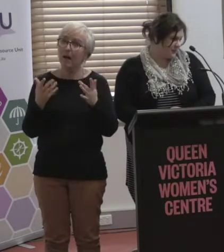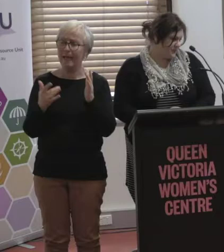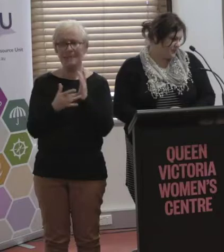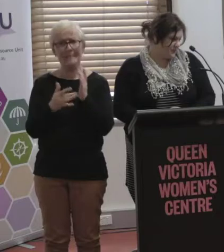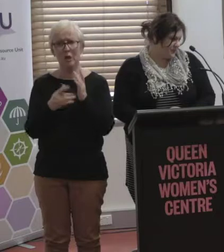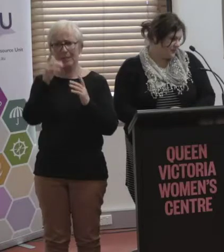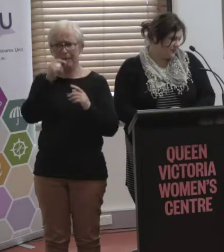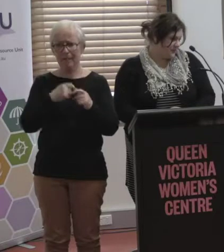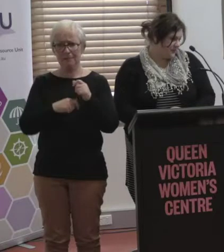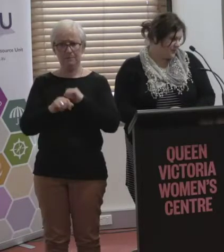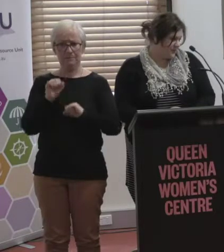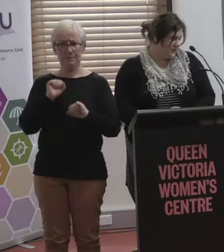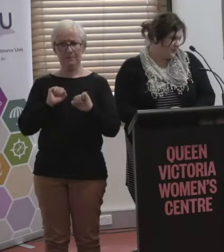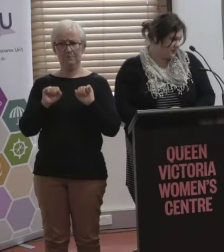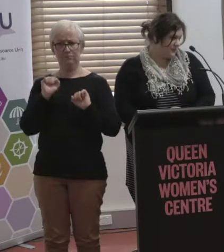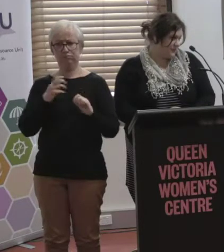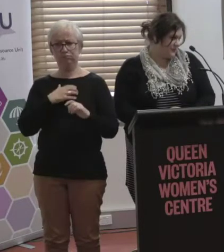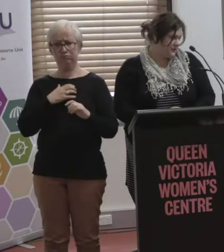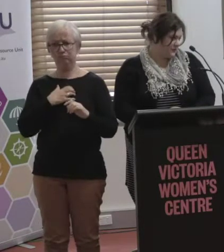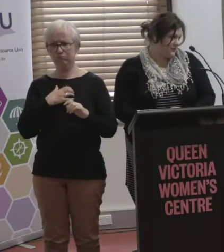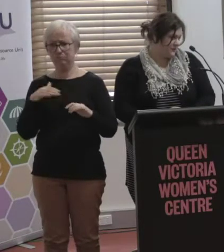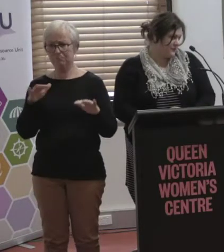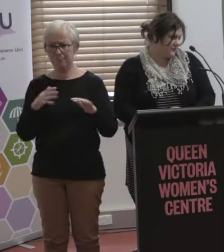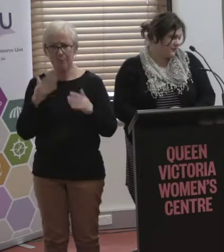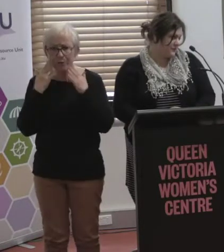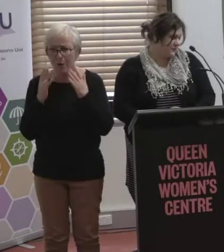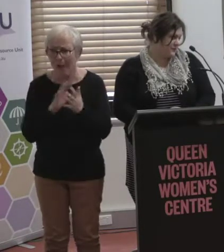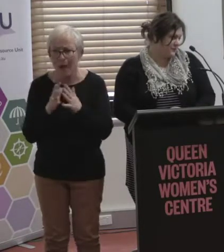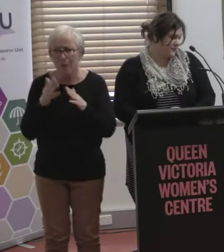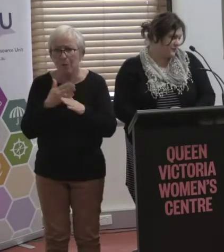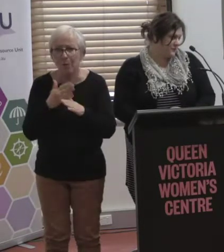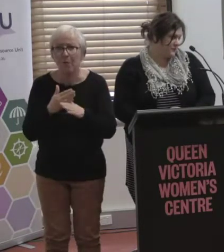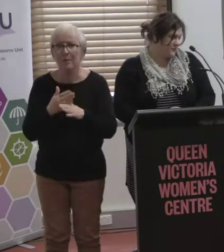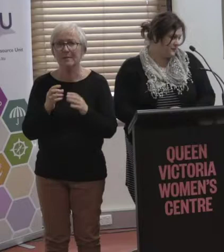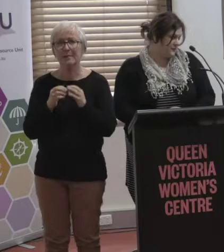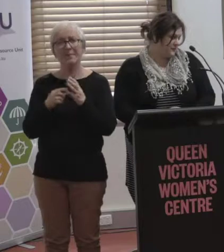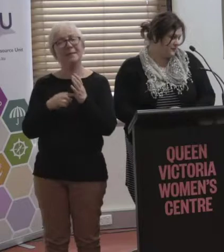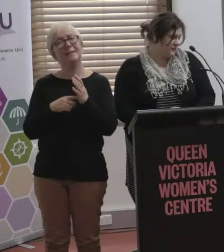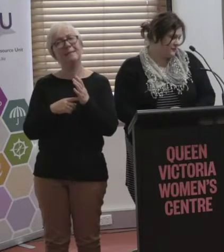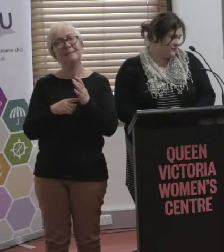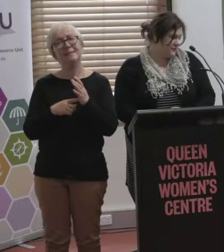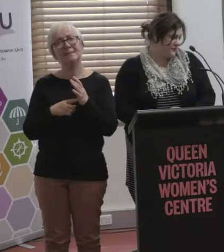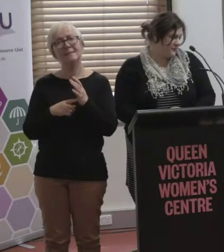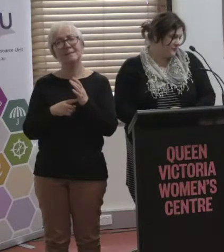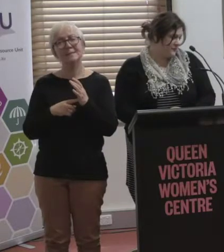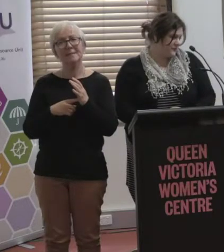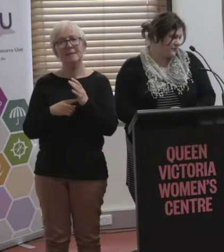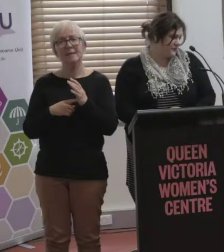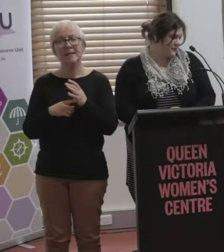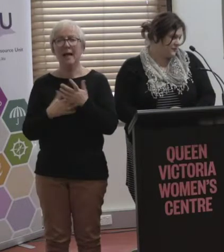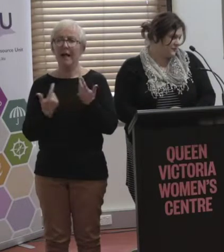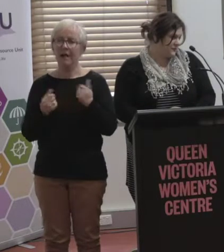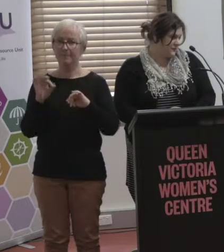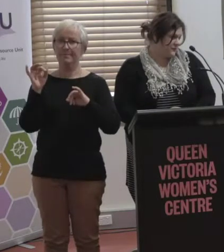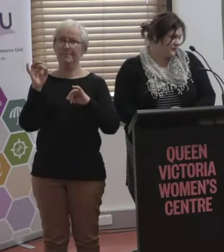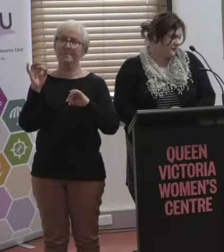scary space to tread. And I can bring this back to our, there's just